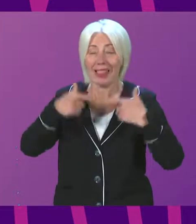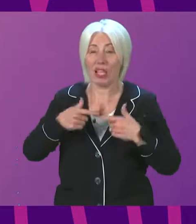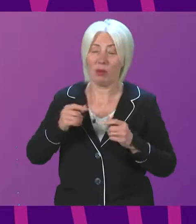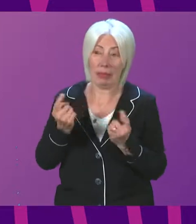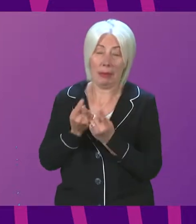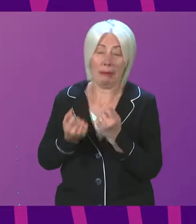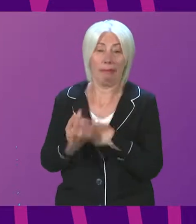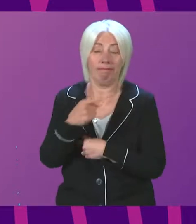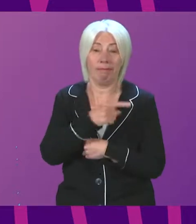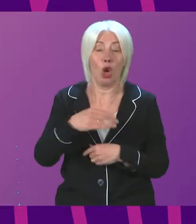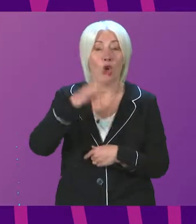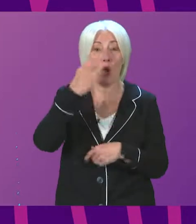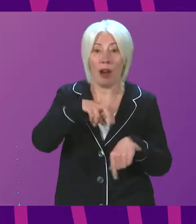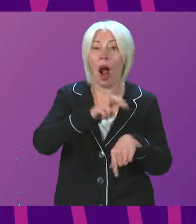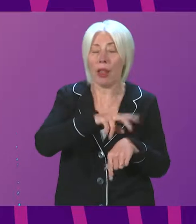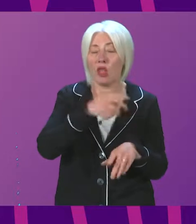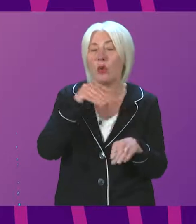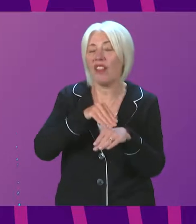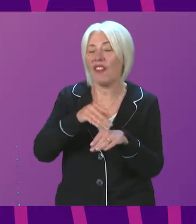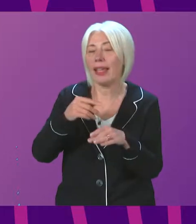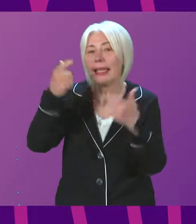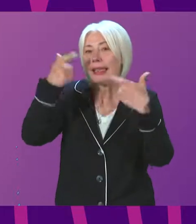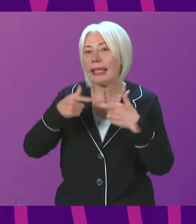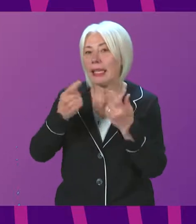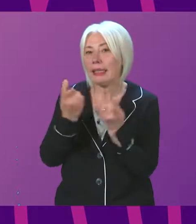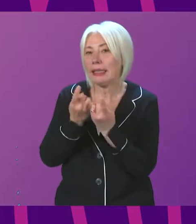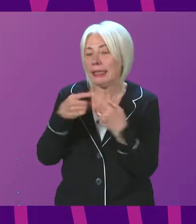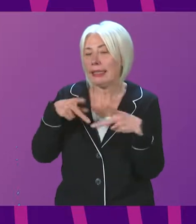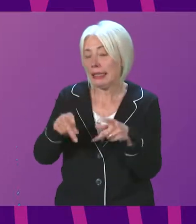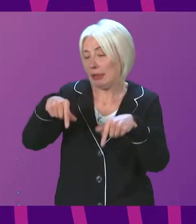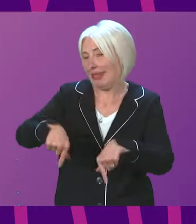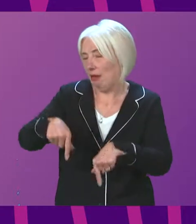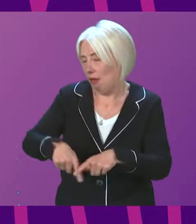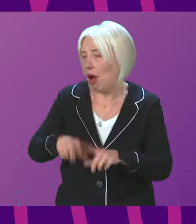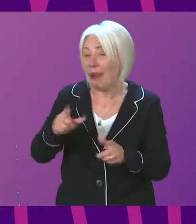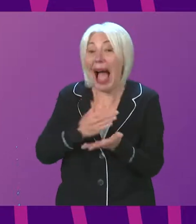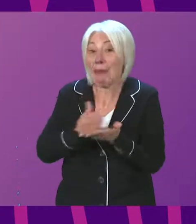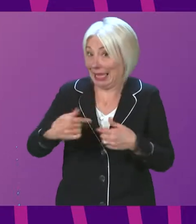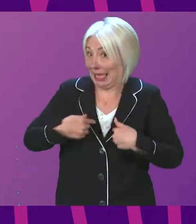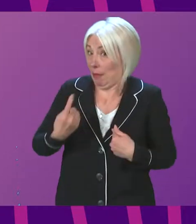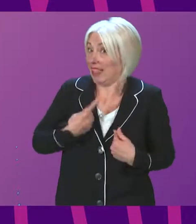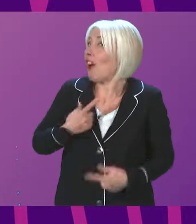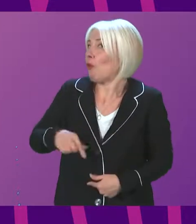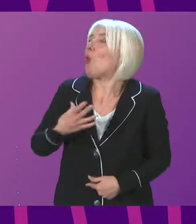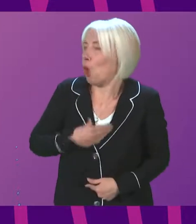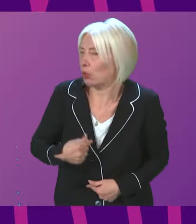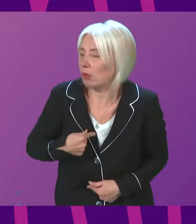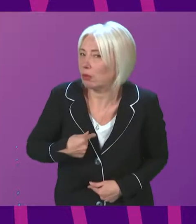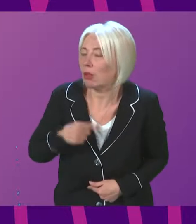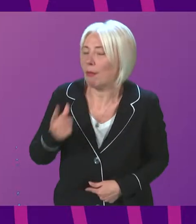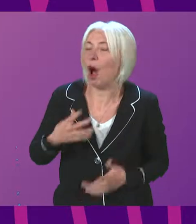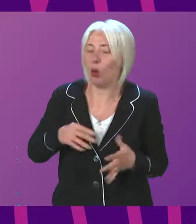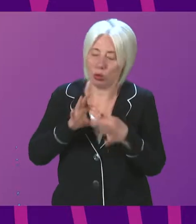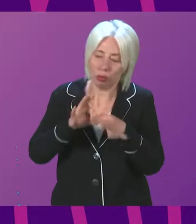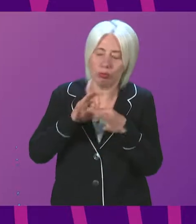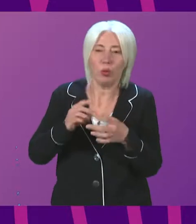will undoubtedly have an impact on the legal framework here. But I am very clear on what I want to do. In the meantime, I do want to work